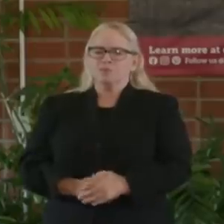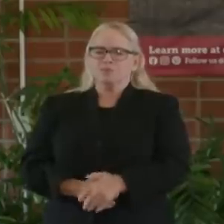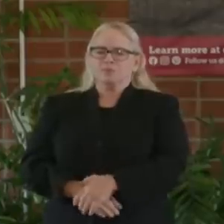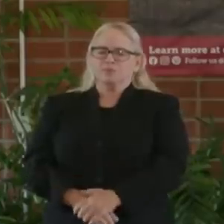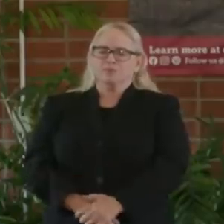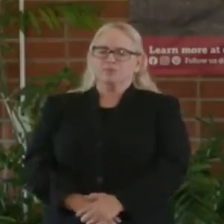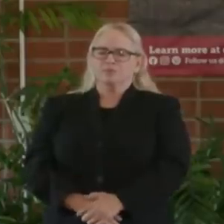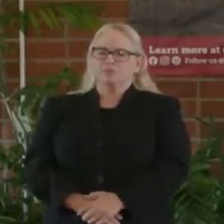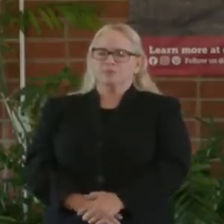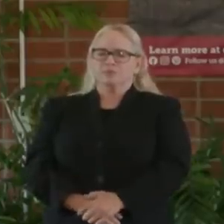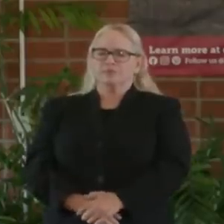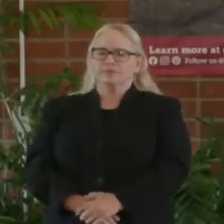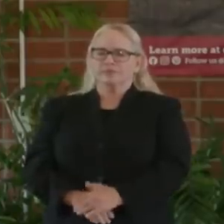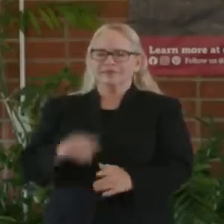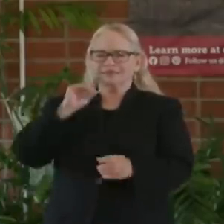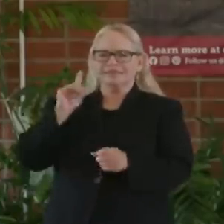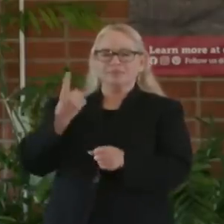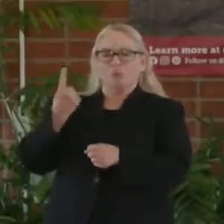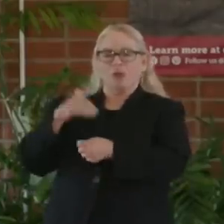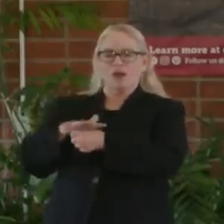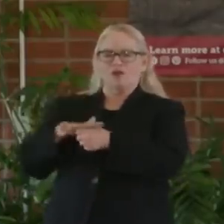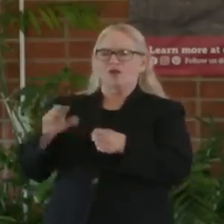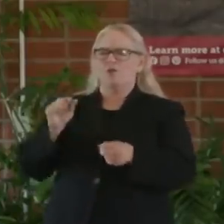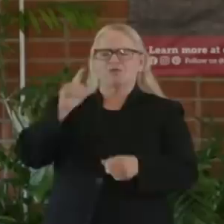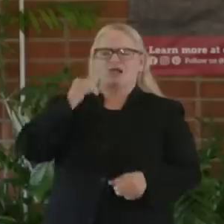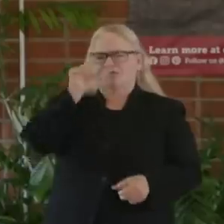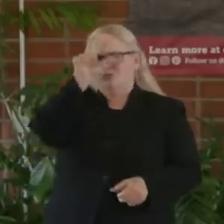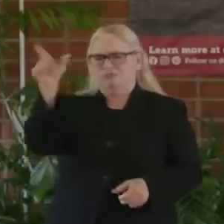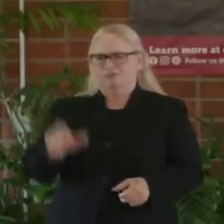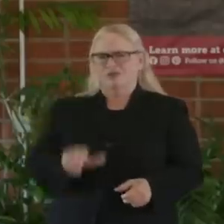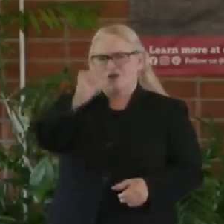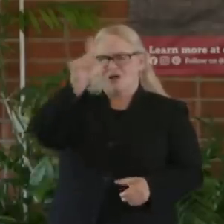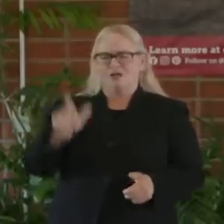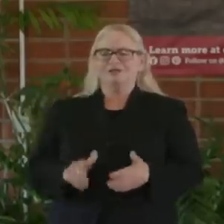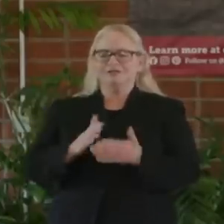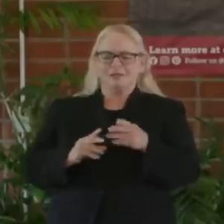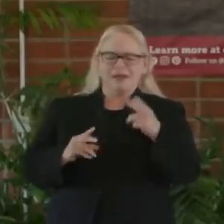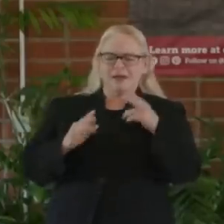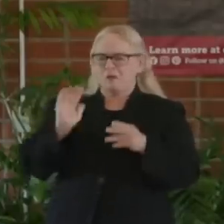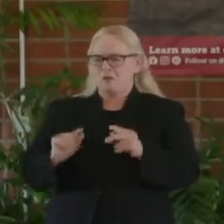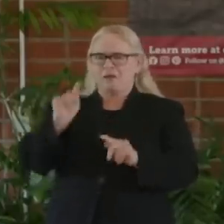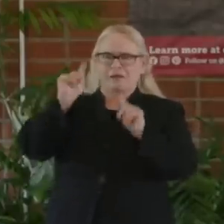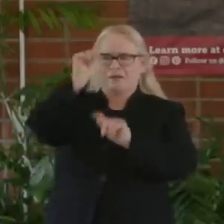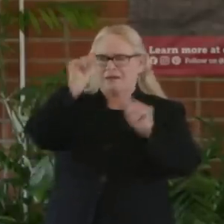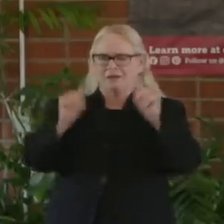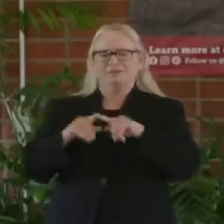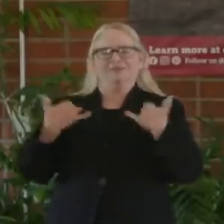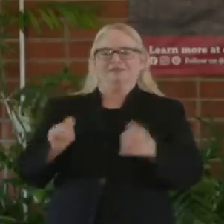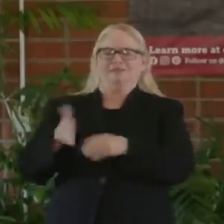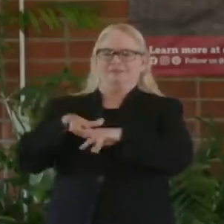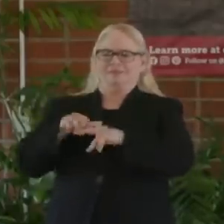part of the state. There are certain parts of the state, certain regions in the state, and certain sectors of our economy that are